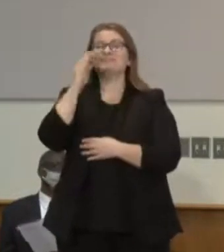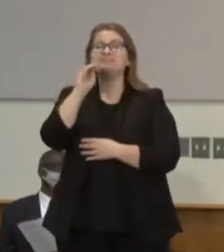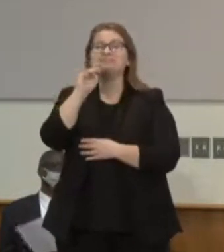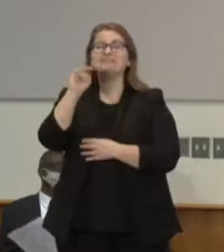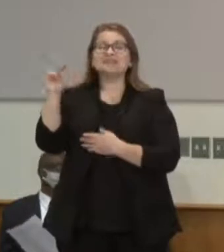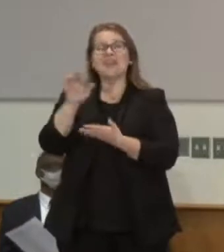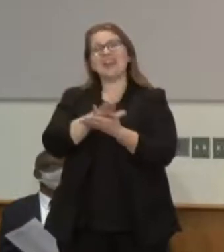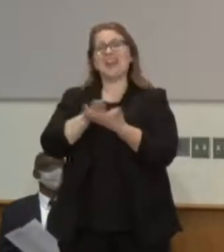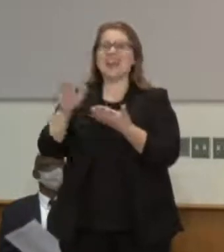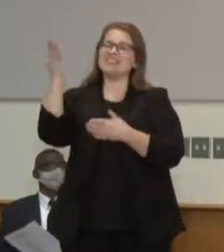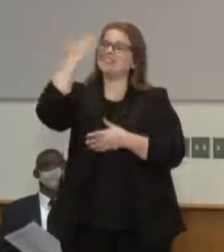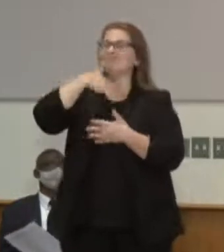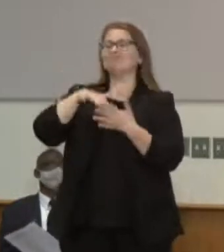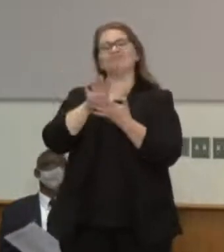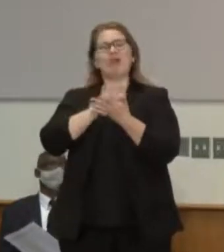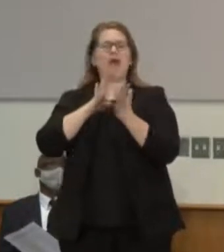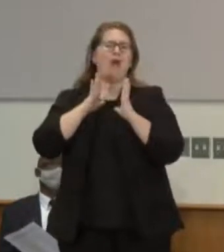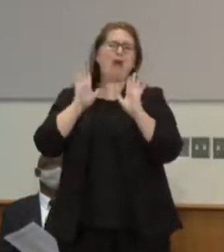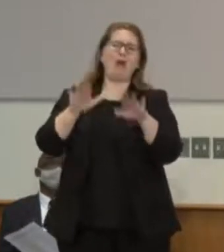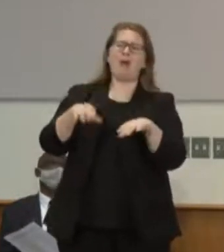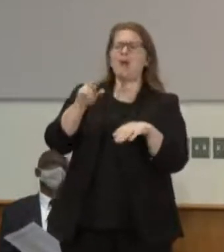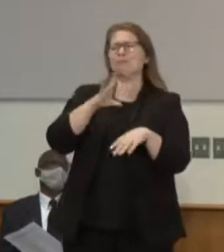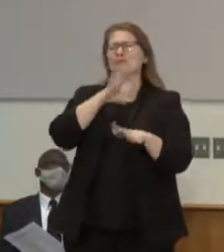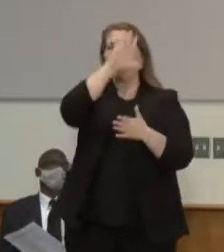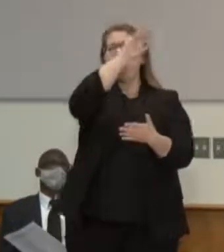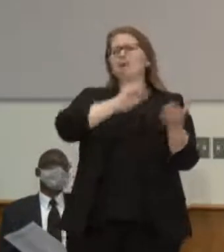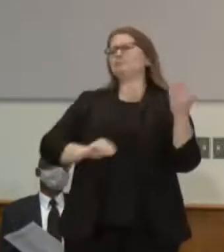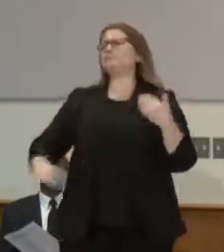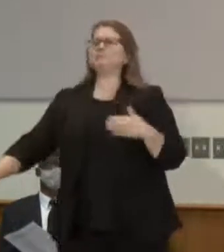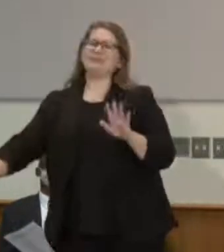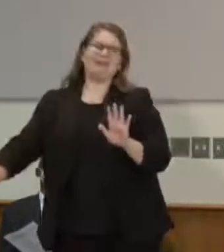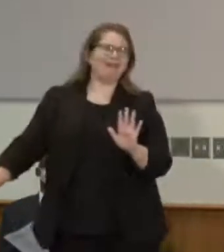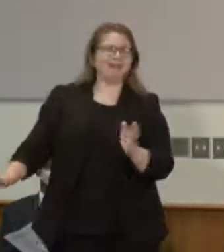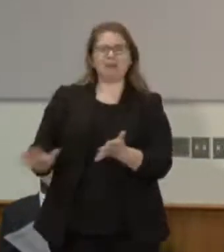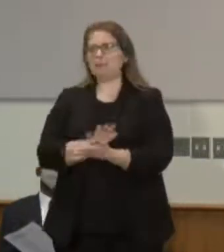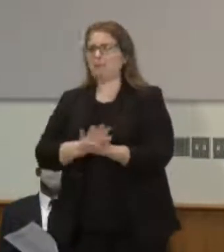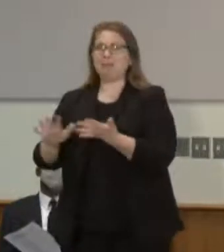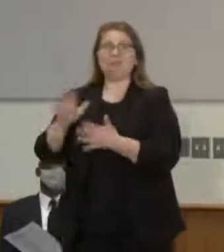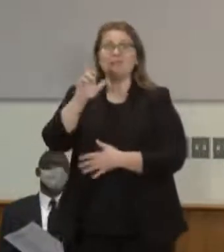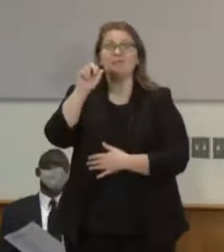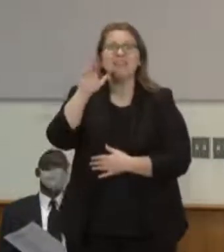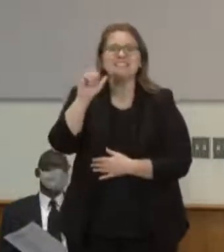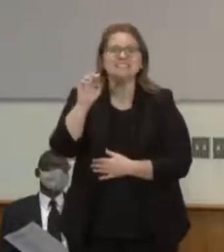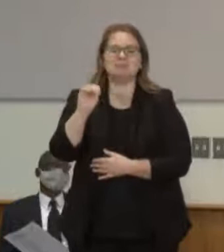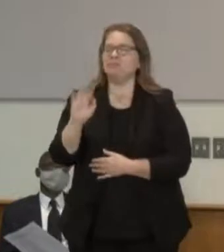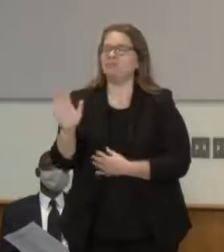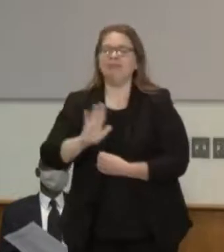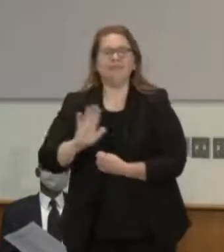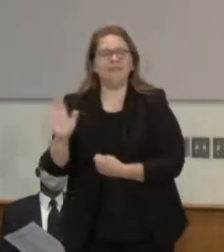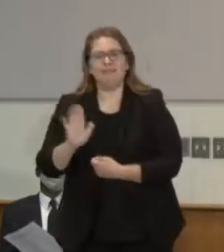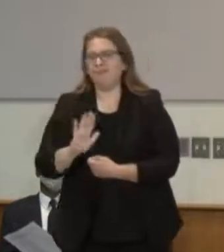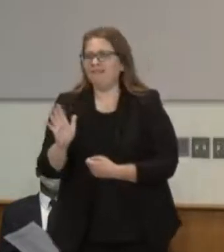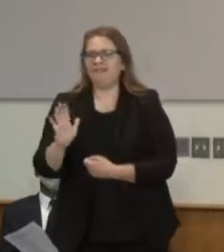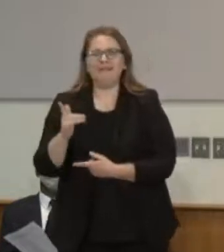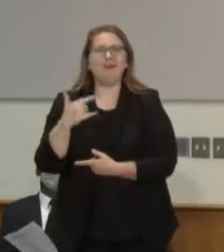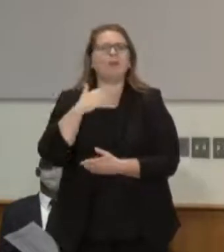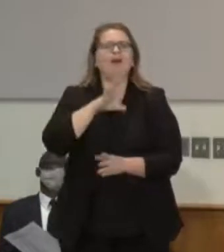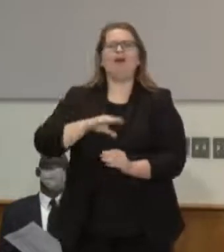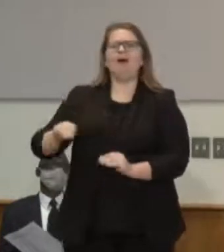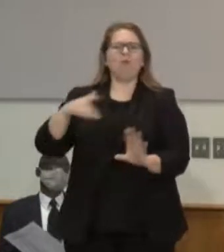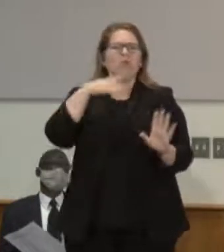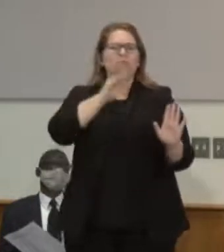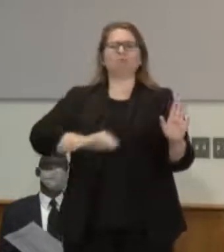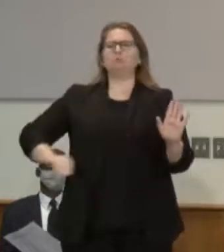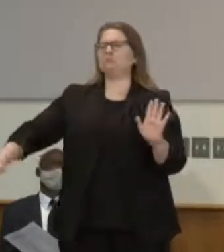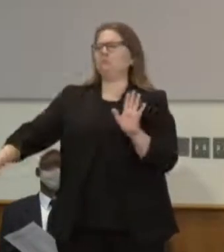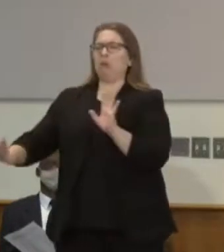to how we deal with racism we're going to take it out of this room and we're going to hide it away and we're not going to talk